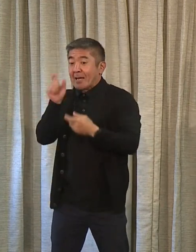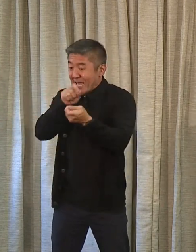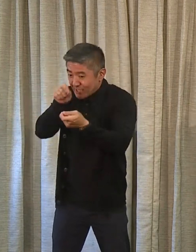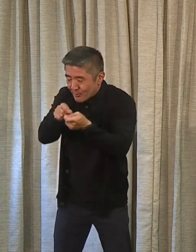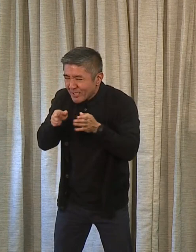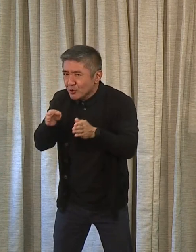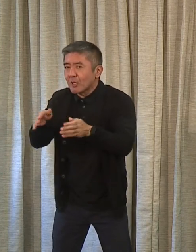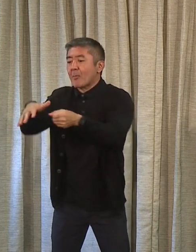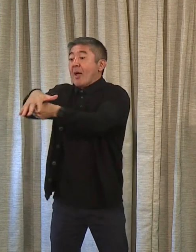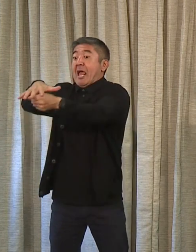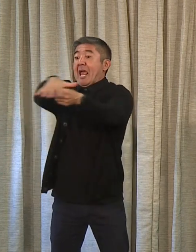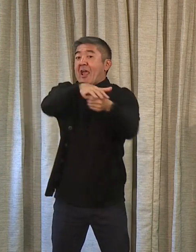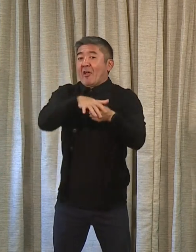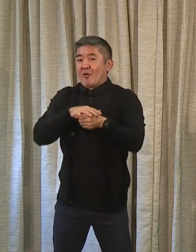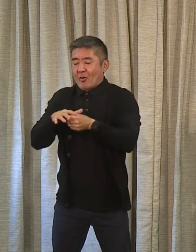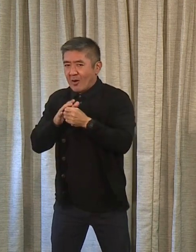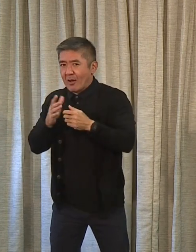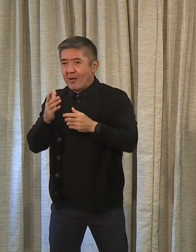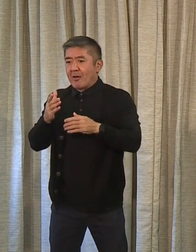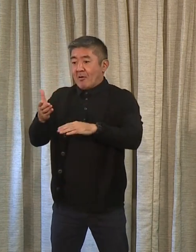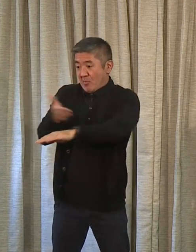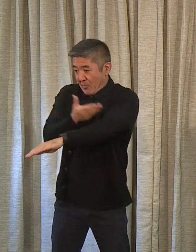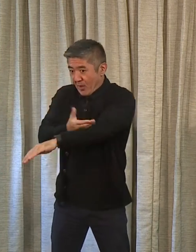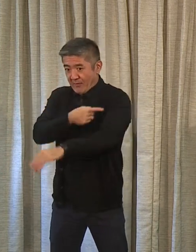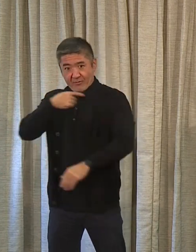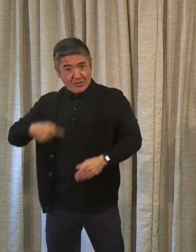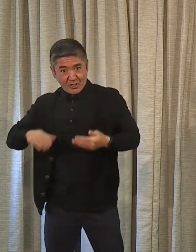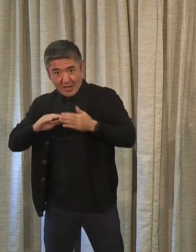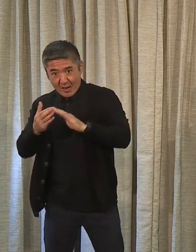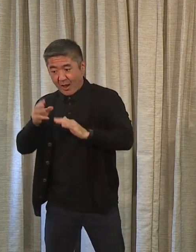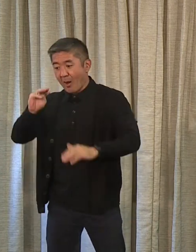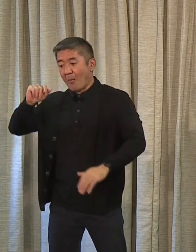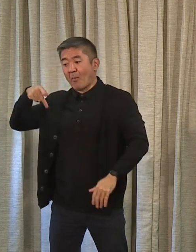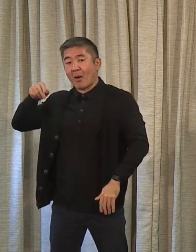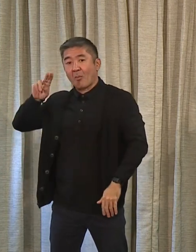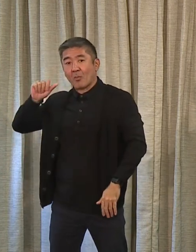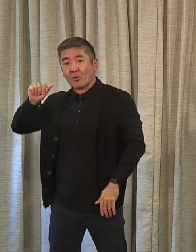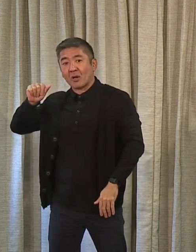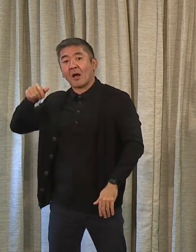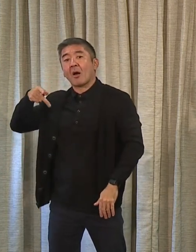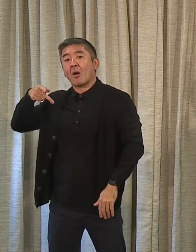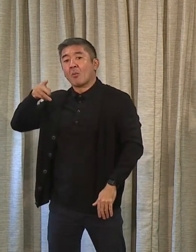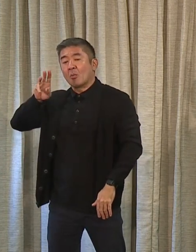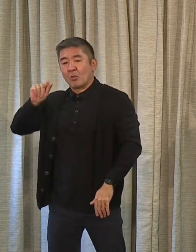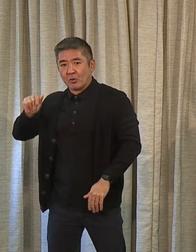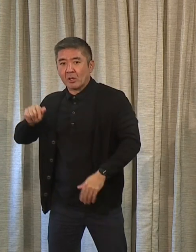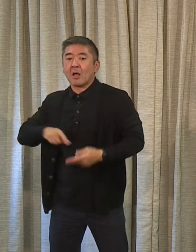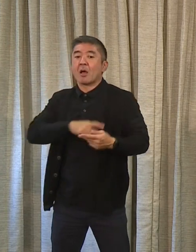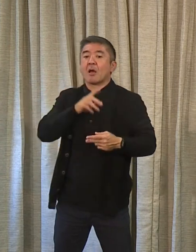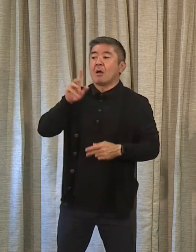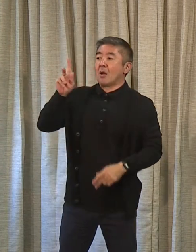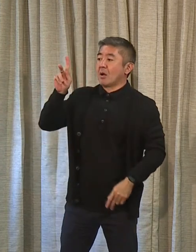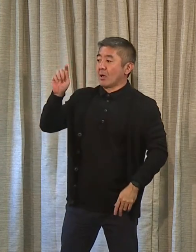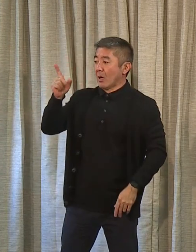streets, but areas we'll be doing repaving in Chinatown, Mapunapuna, Kalihi, Waikele,